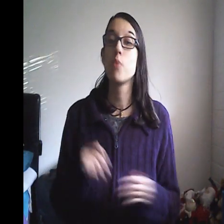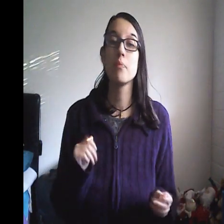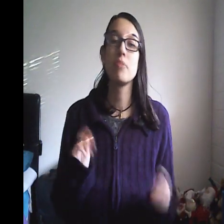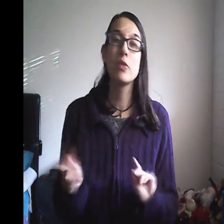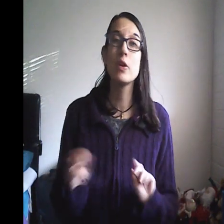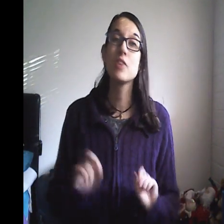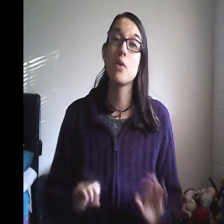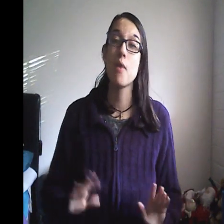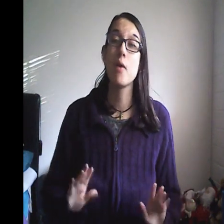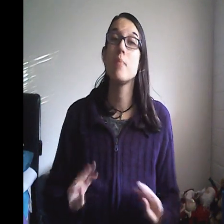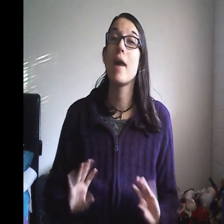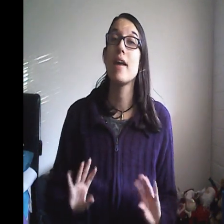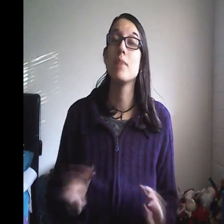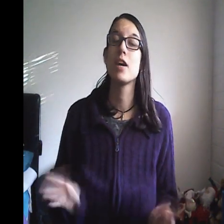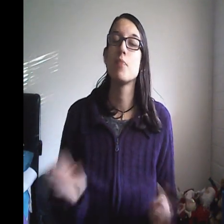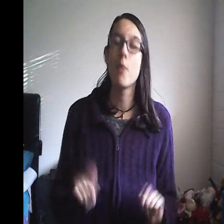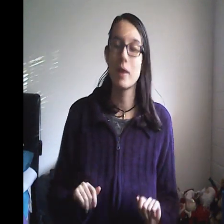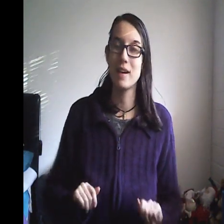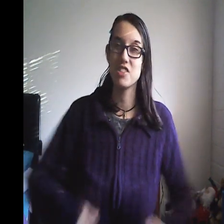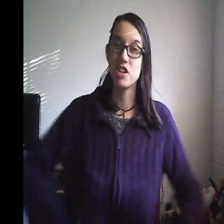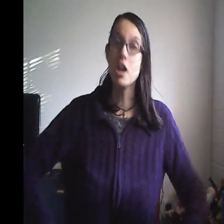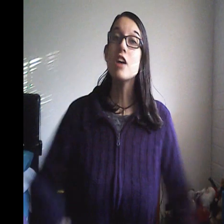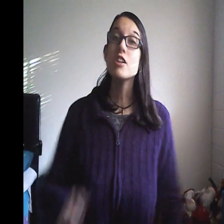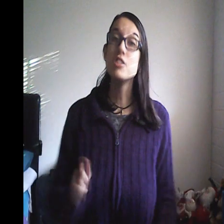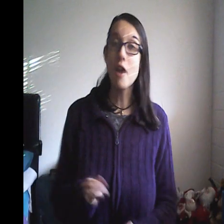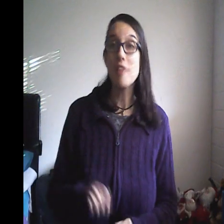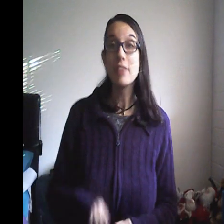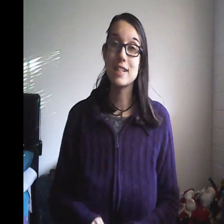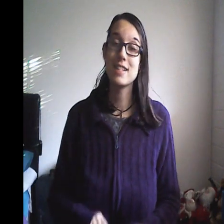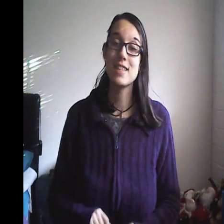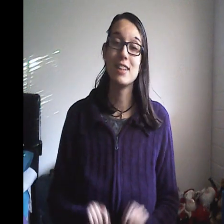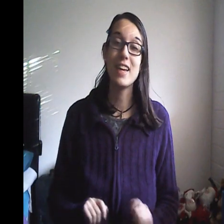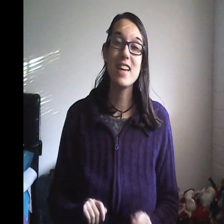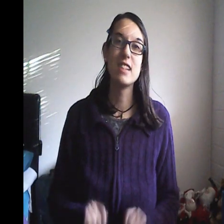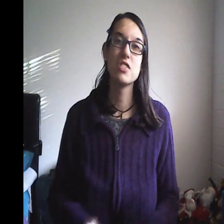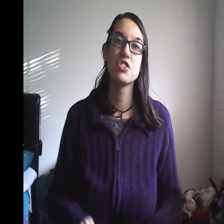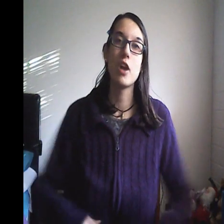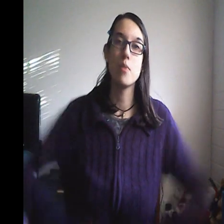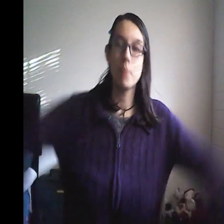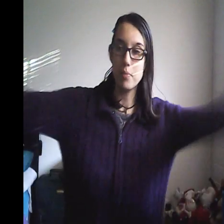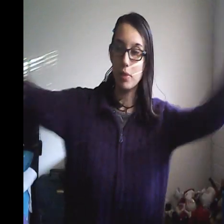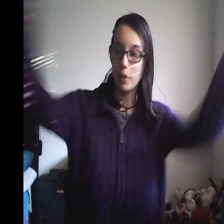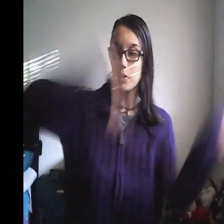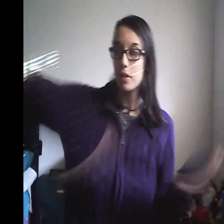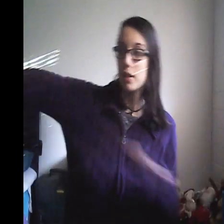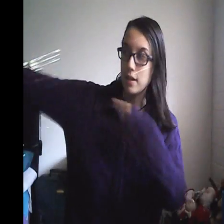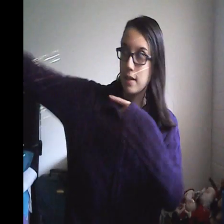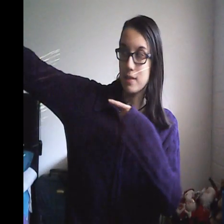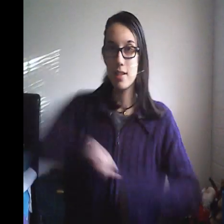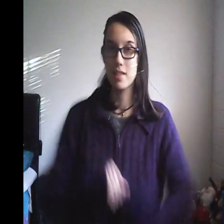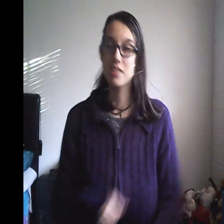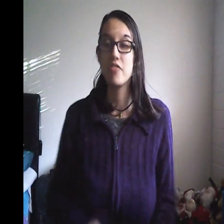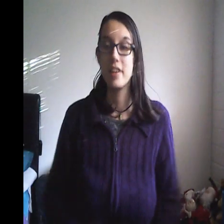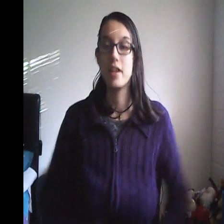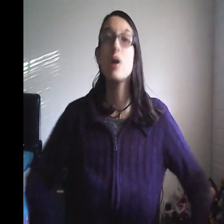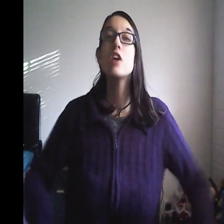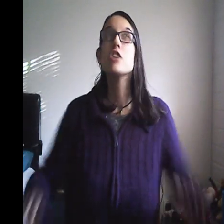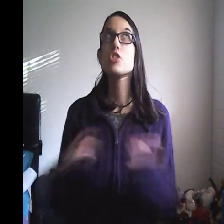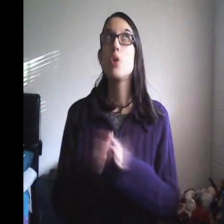before you guys go out and buy a makeup organizer. Do not forget to hit the like and subscribe button below. Now let's get this video. So I